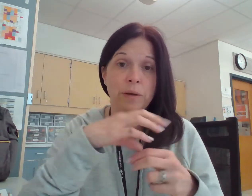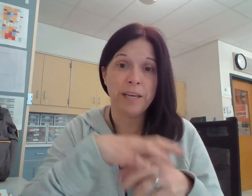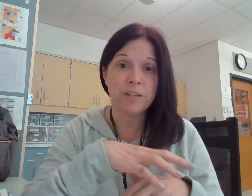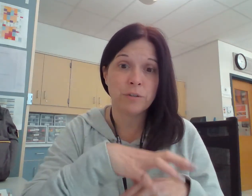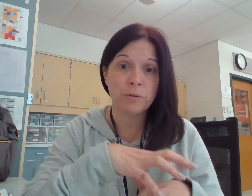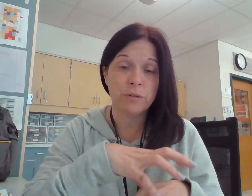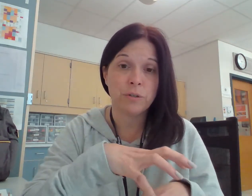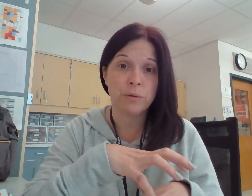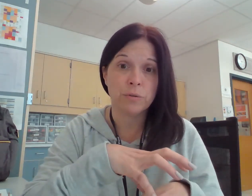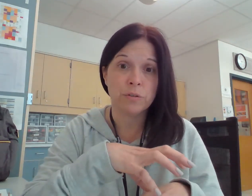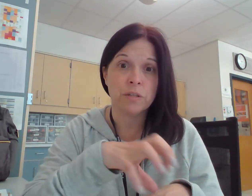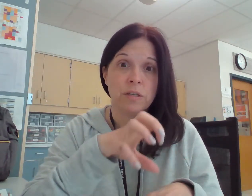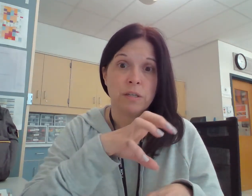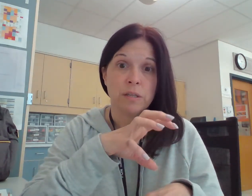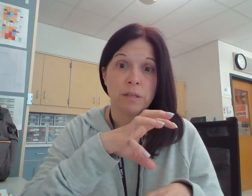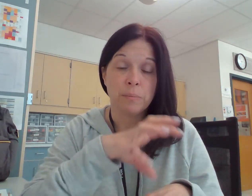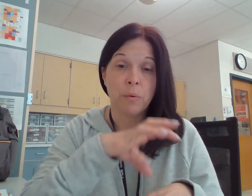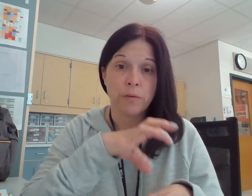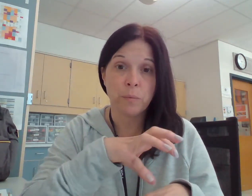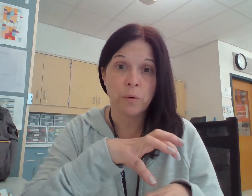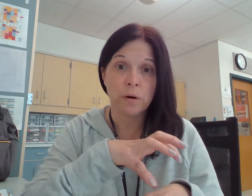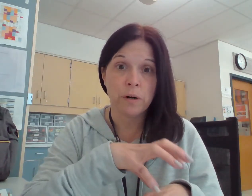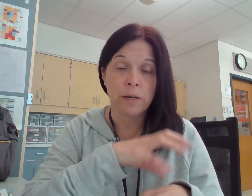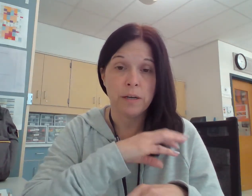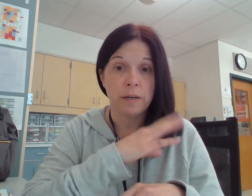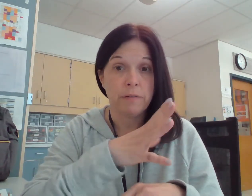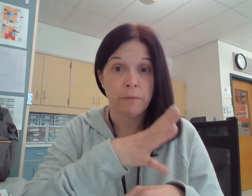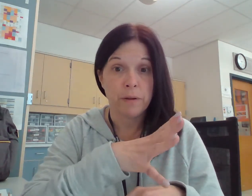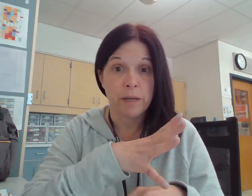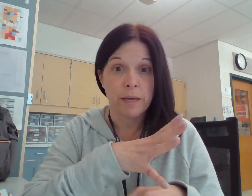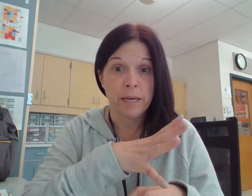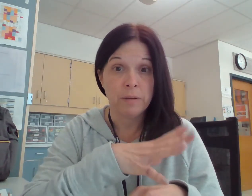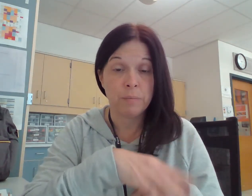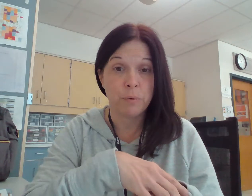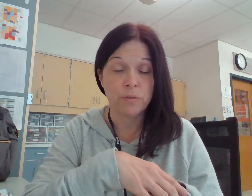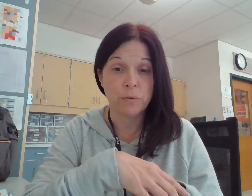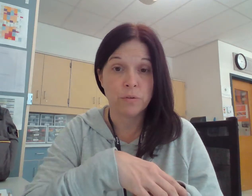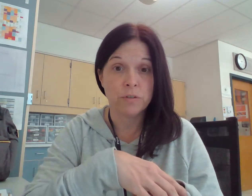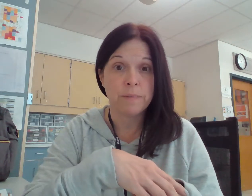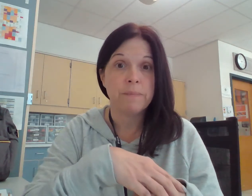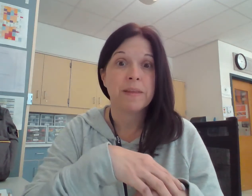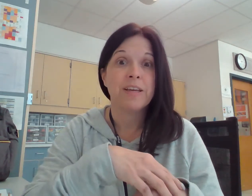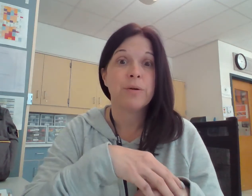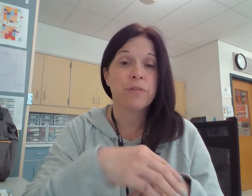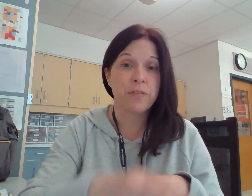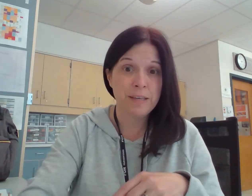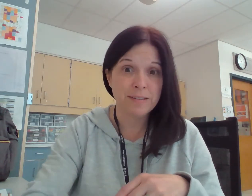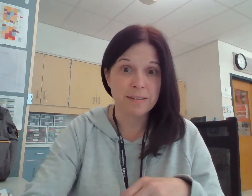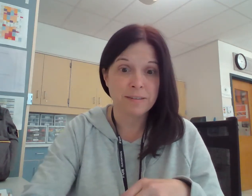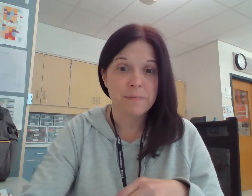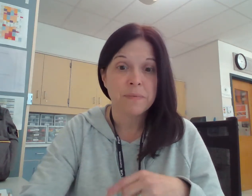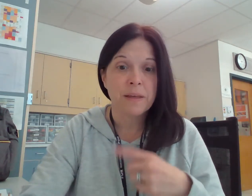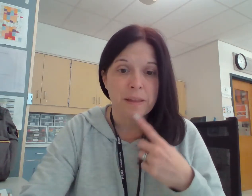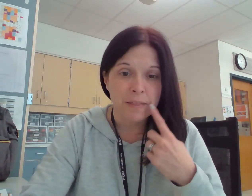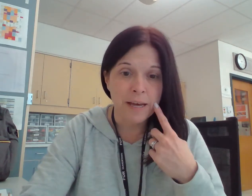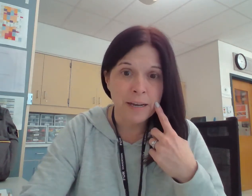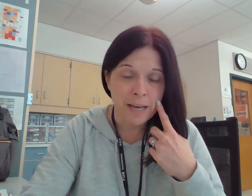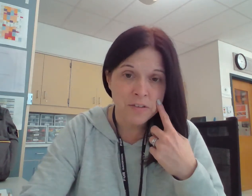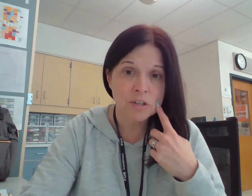introduce The Boys War and the boy soldiers. Your thesis, that has to do